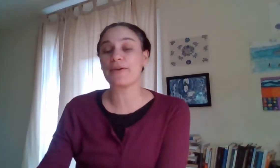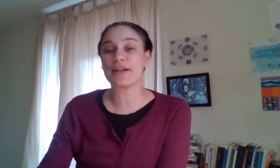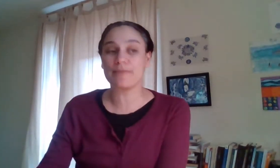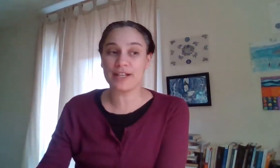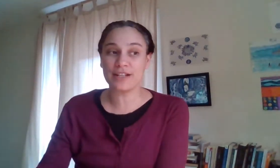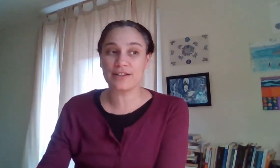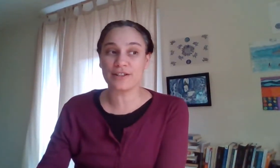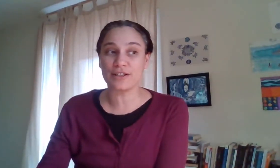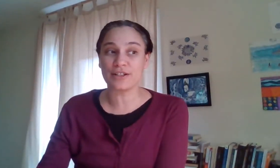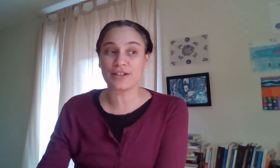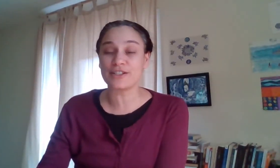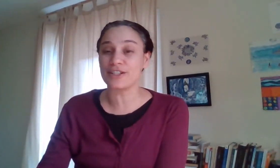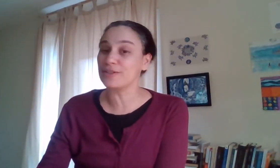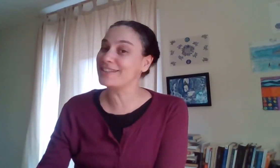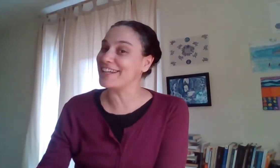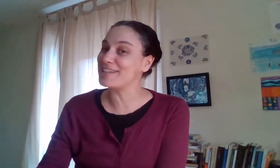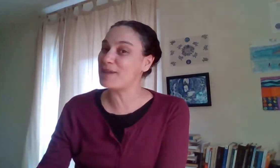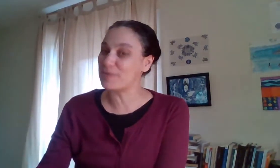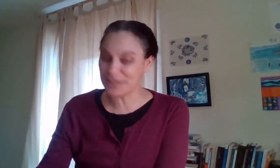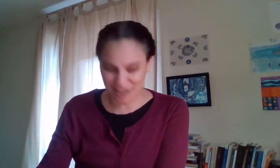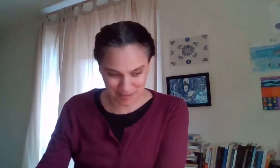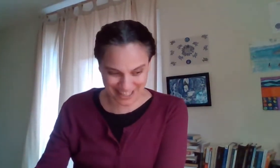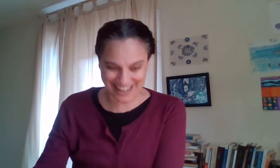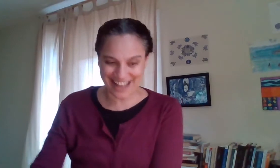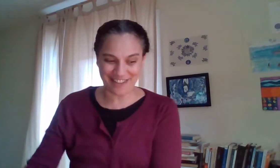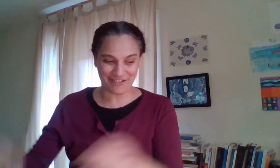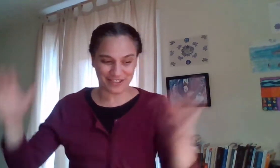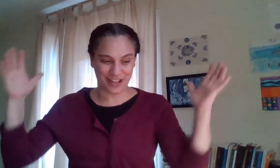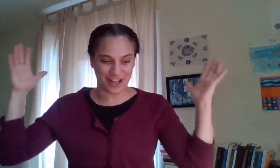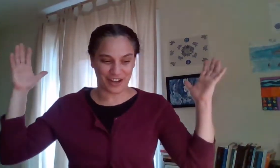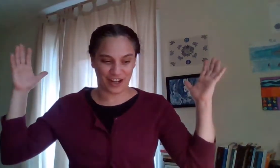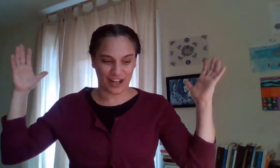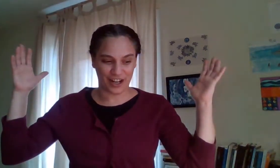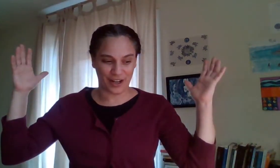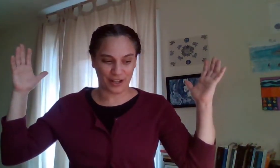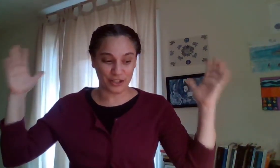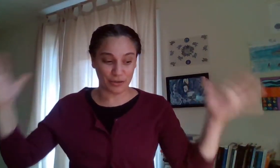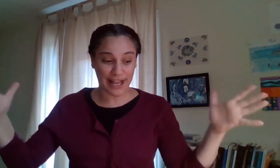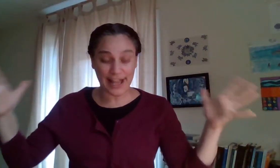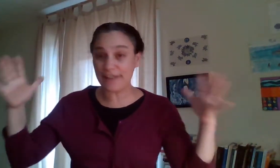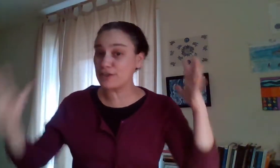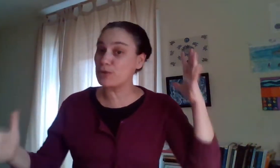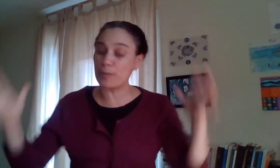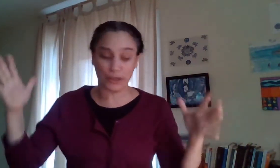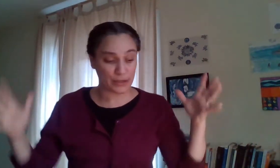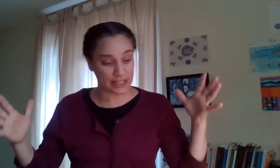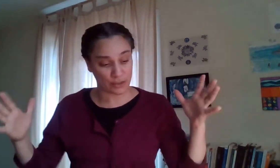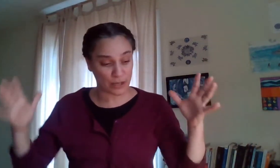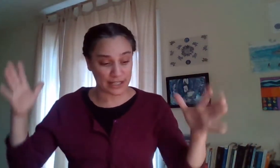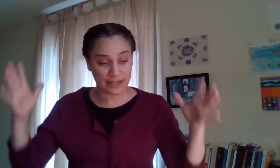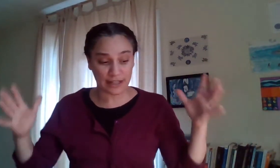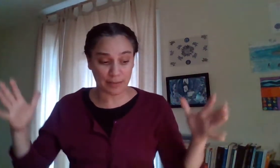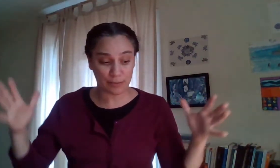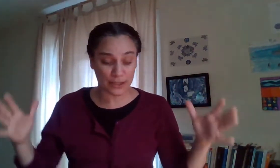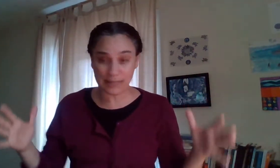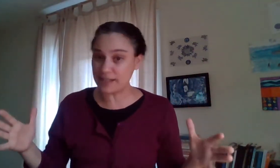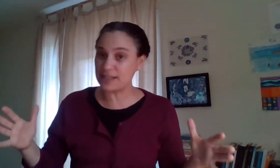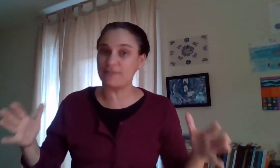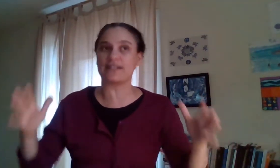recommend considering taking my workshops i have the uh in july i have two opportunities one is a little bit more expensive and